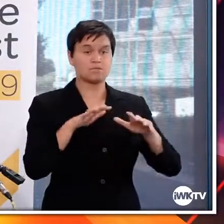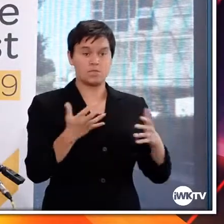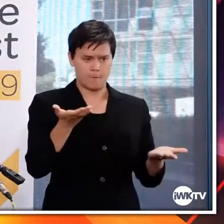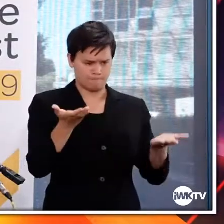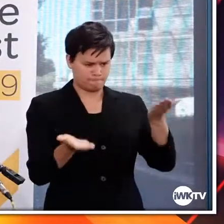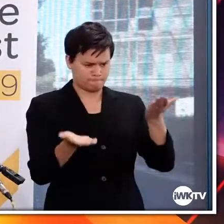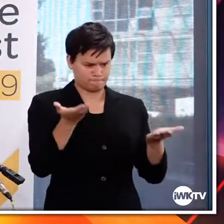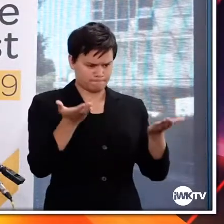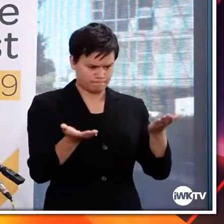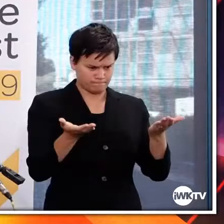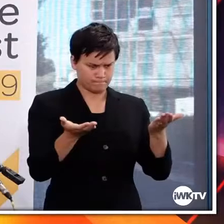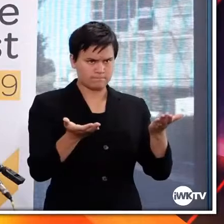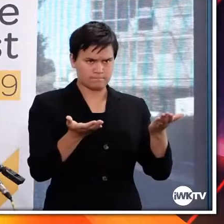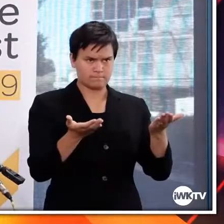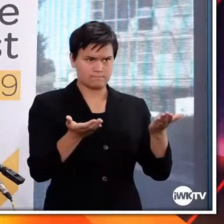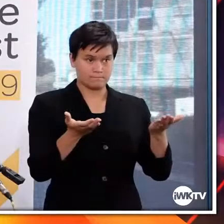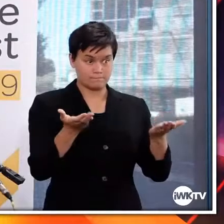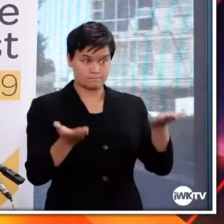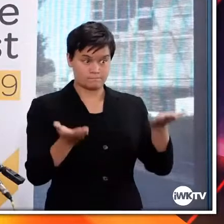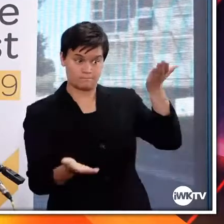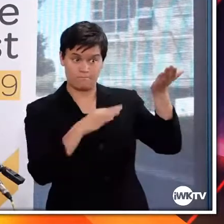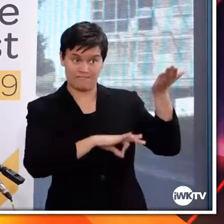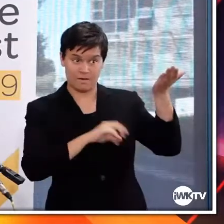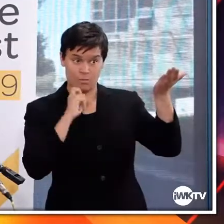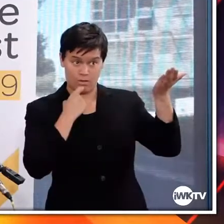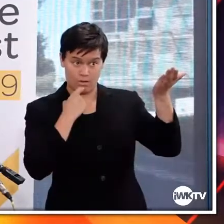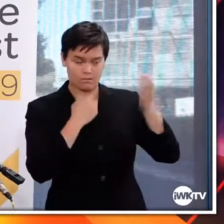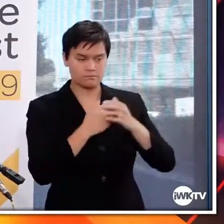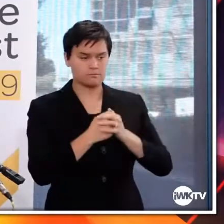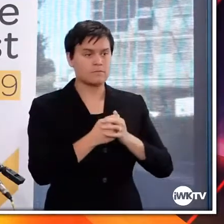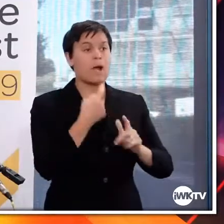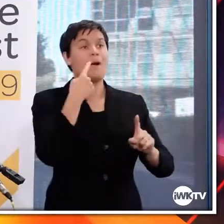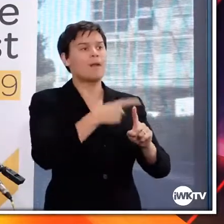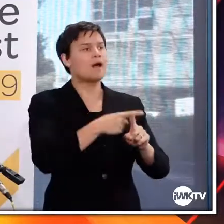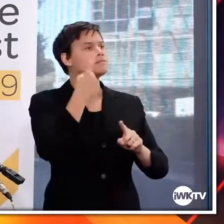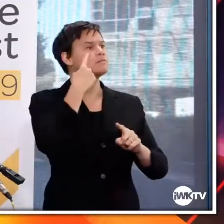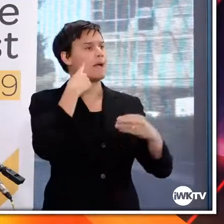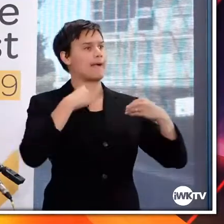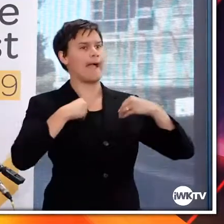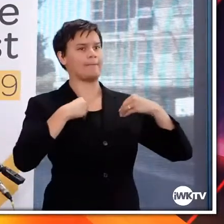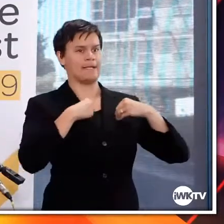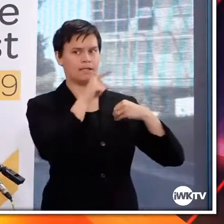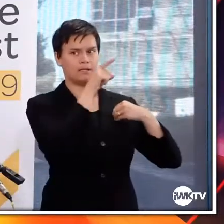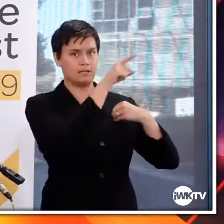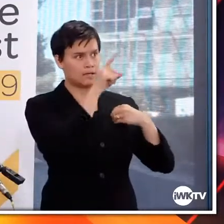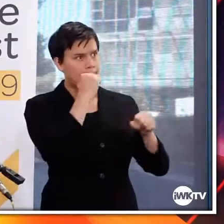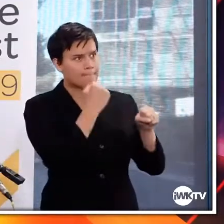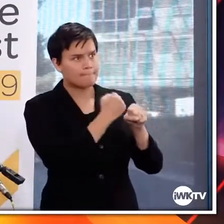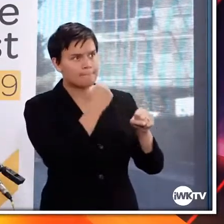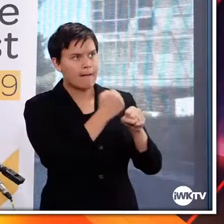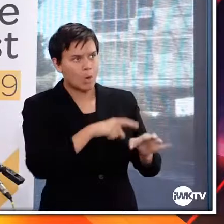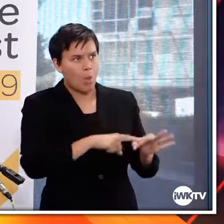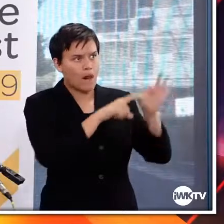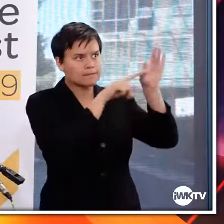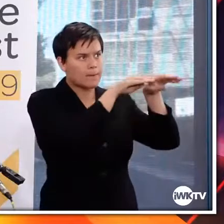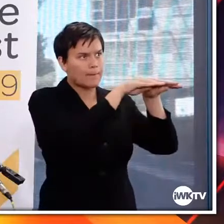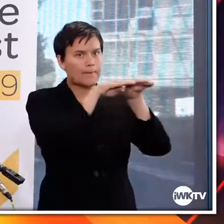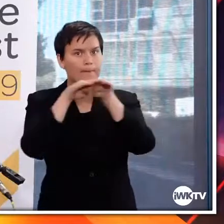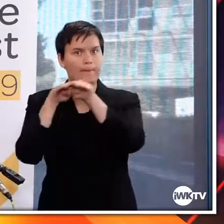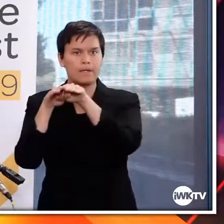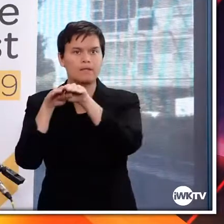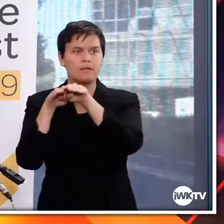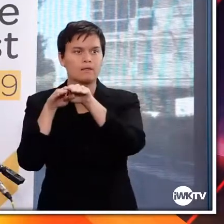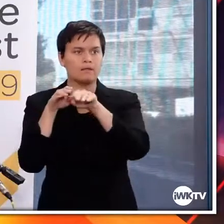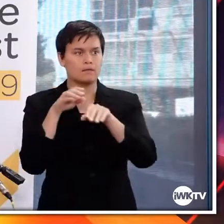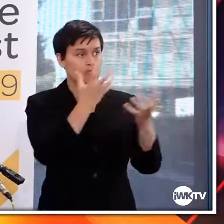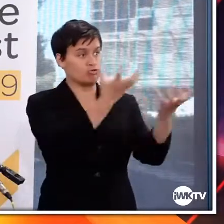can manufacture the vaccine to a higher quality. And this means that all batches are consistent, that the vaccine that we're receiving in